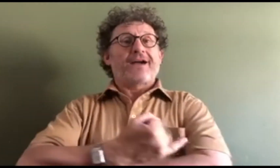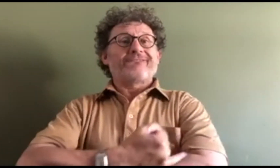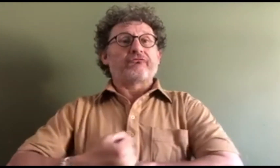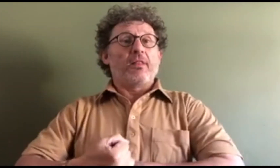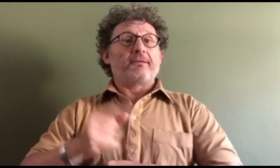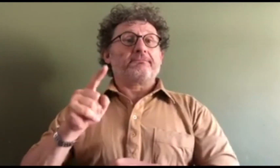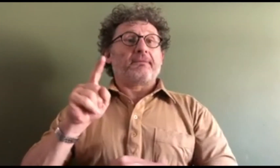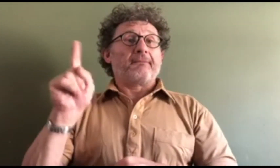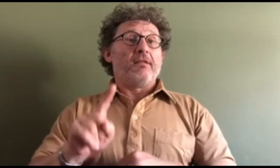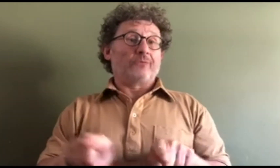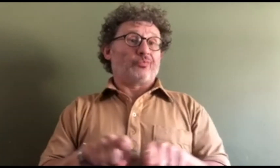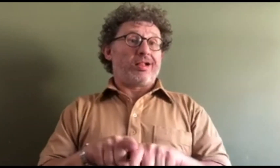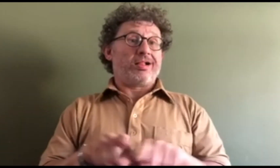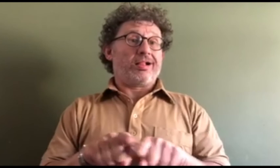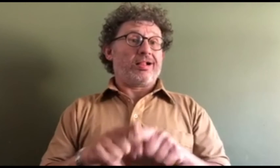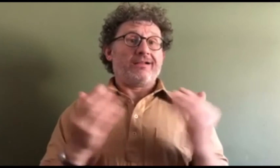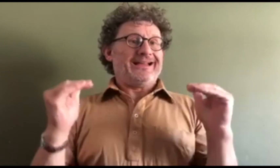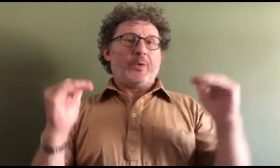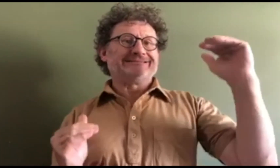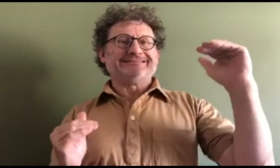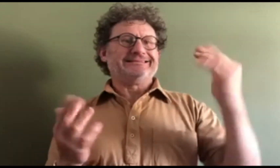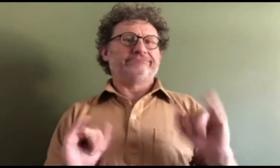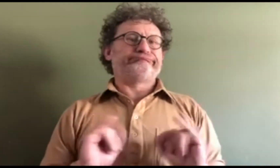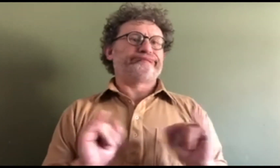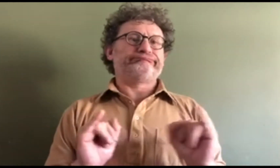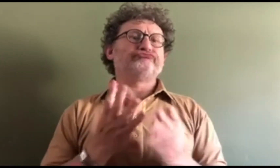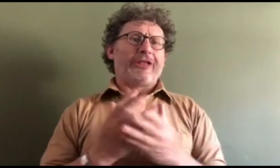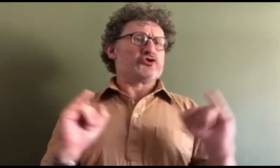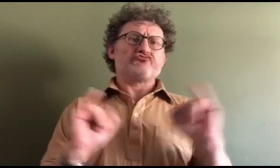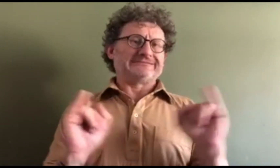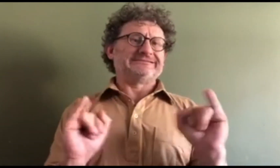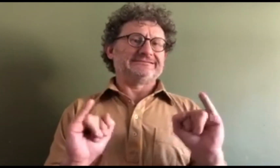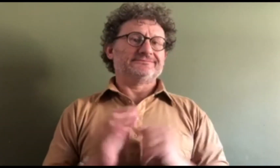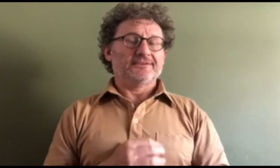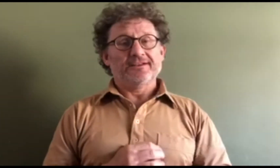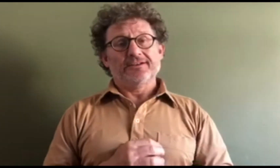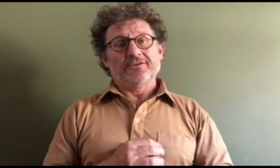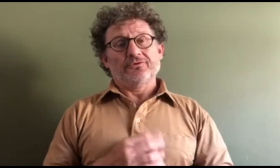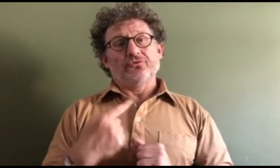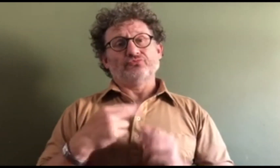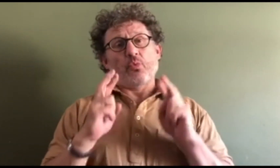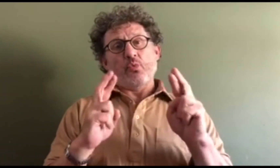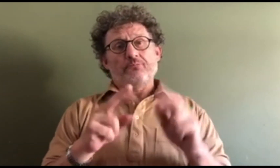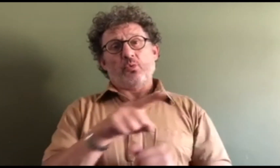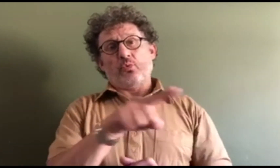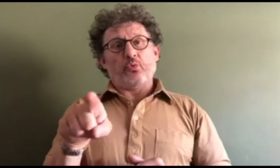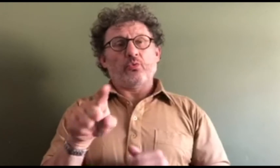forget those also who are vulnerable. You know, the inequalities that are just experienced by them and it's horrendous. And so I'm really